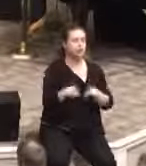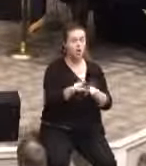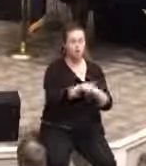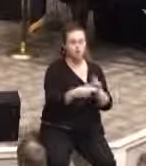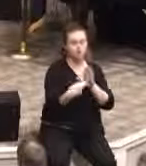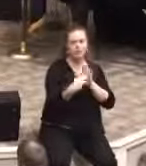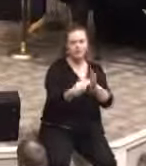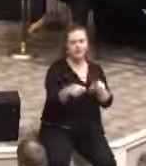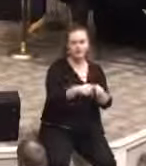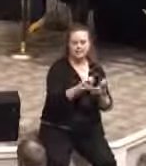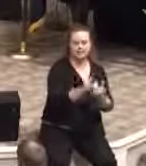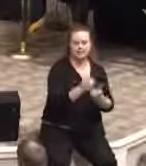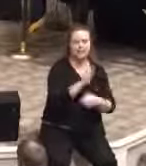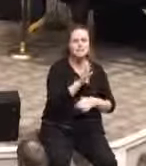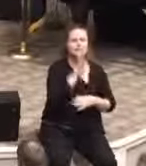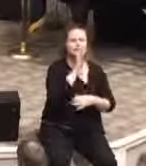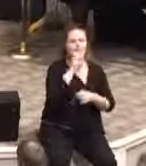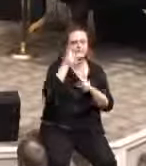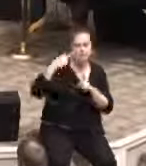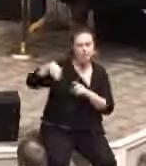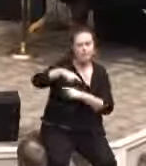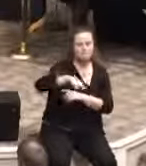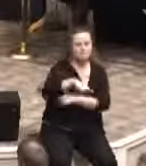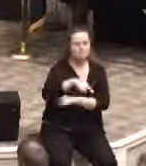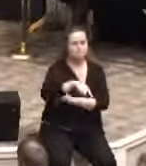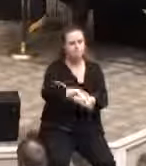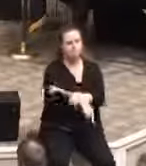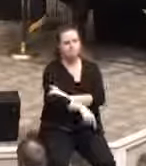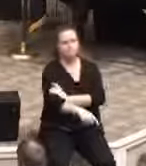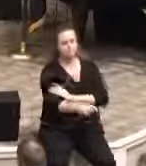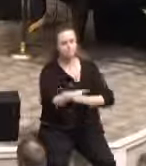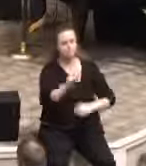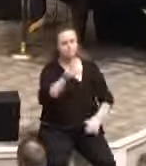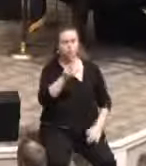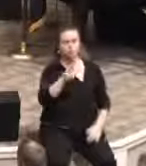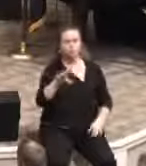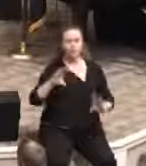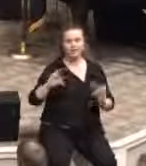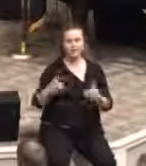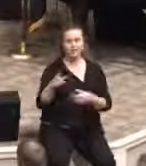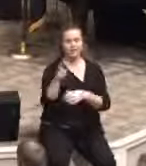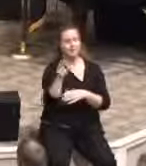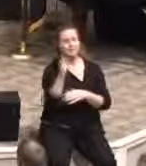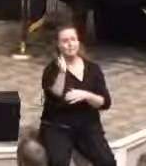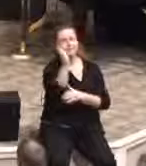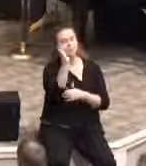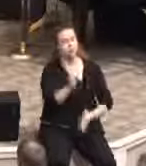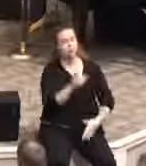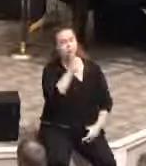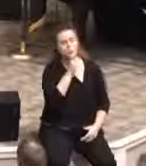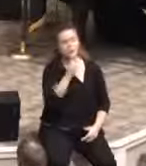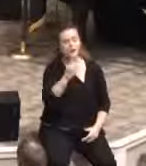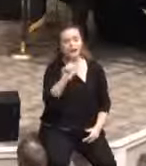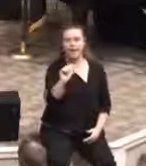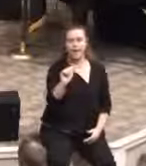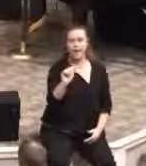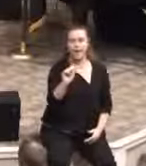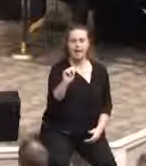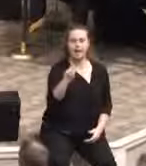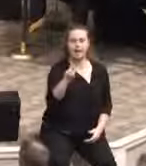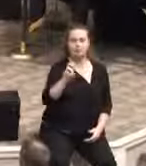represent them as a class and speak on their behalf. The 123rd class speaker is Andrew Laswell.